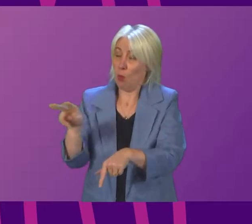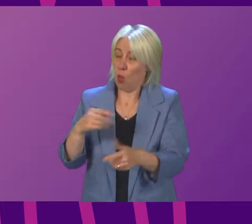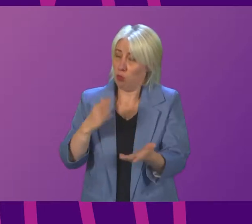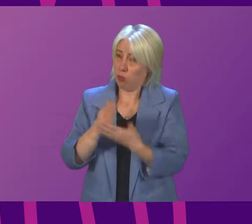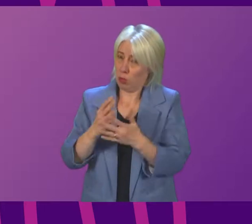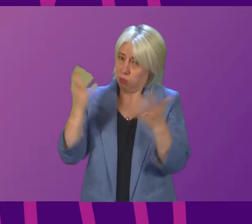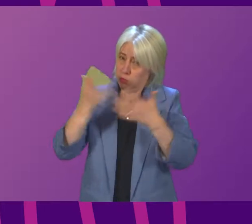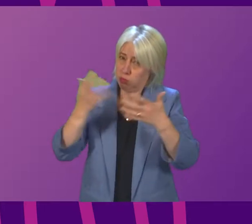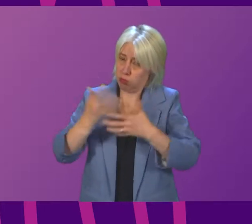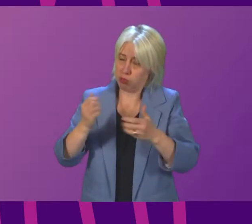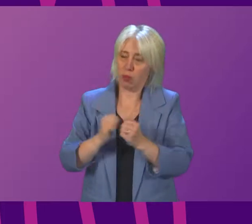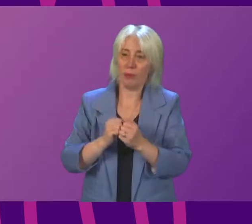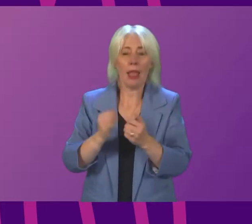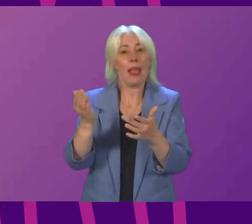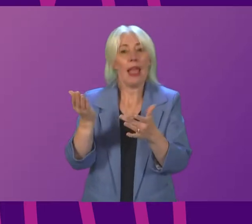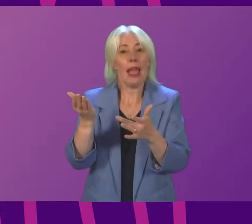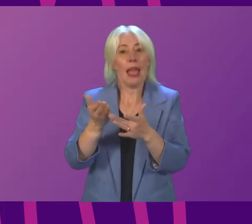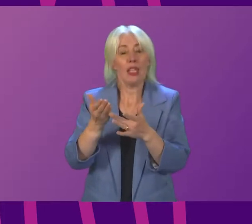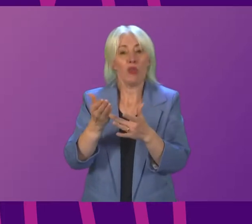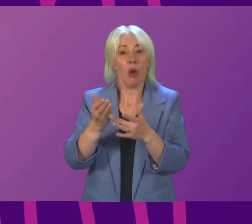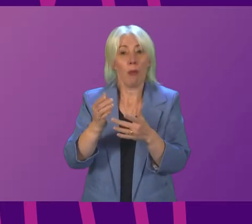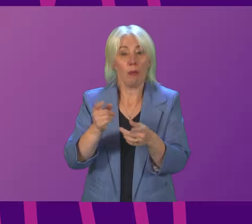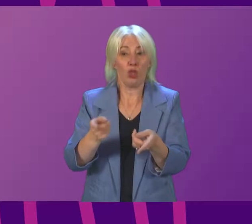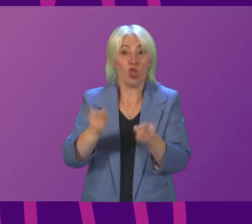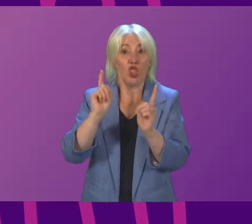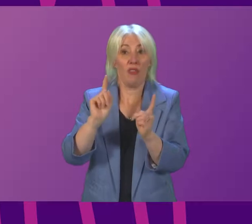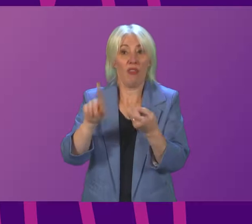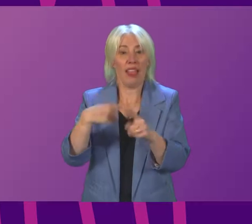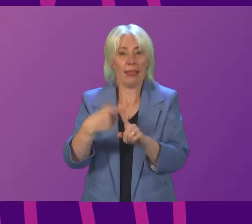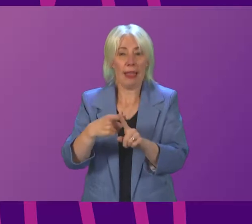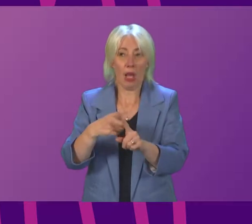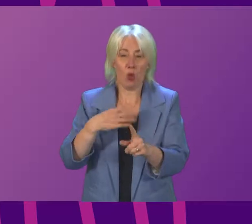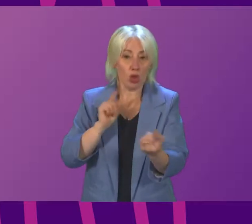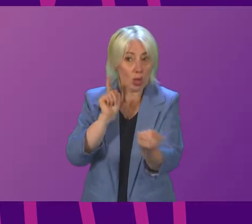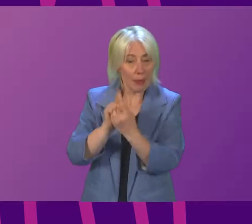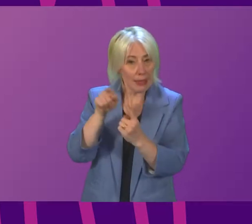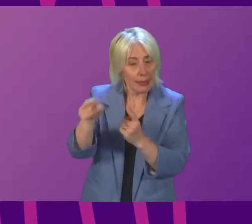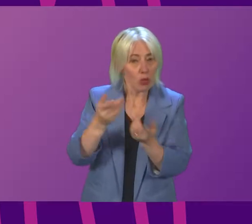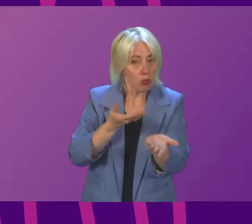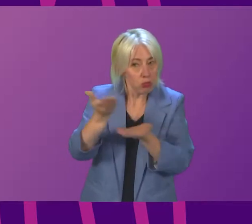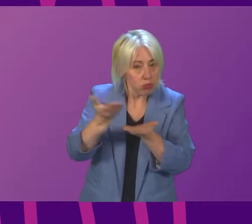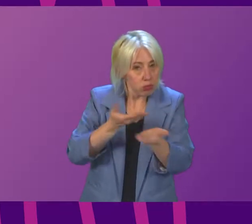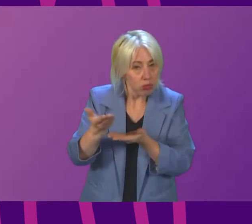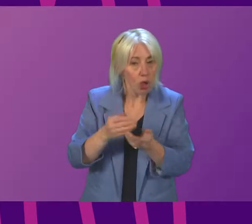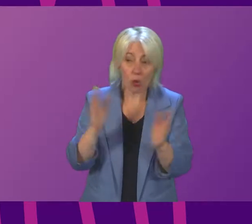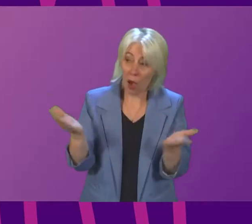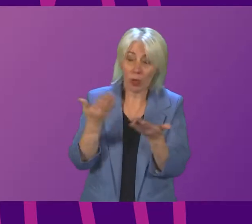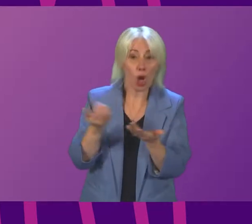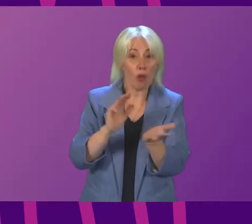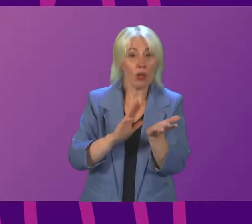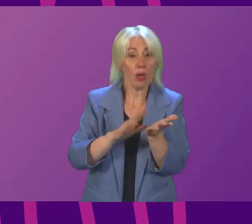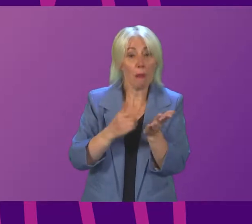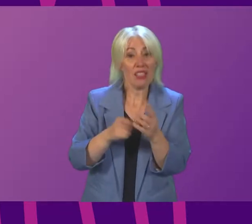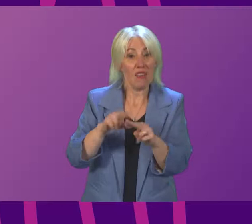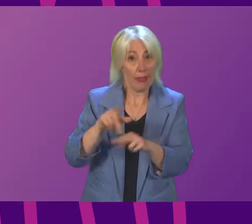Interim Chief Executive has offered to meet Mr Finlay to discuss these matters and so he can get a better understanding. I would encourage Mr Finlay to do that and I am, of